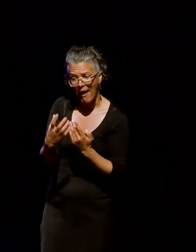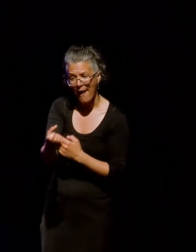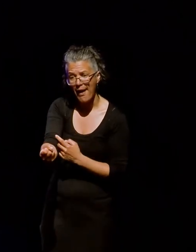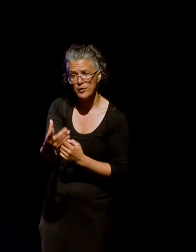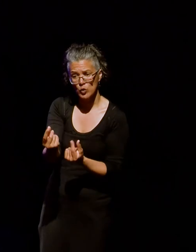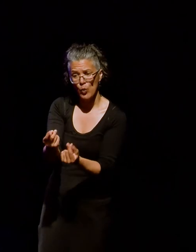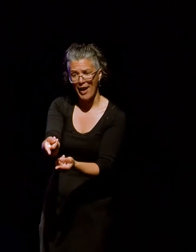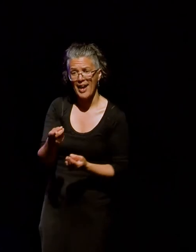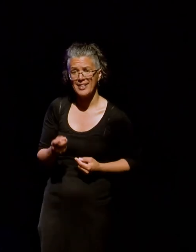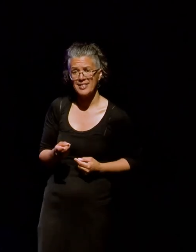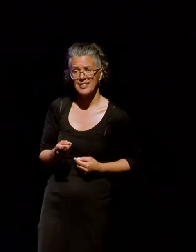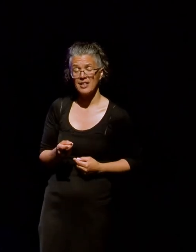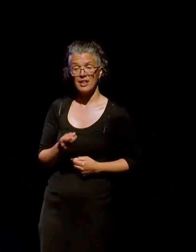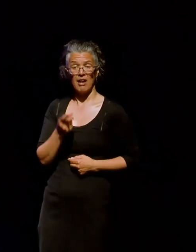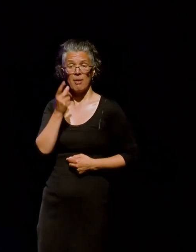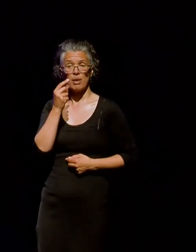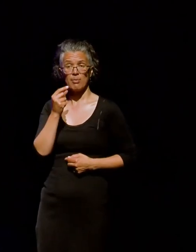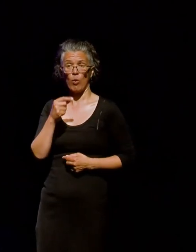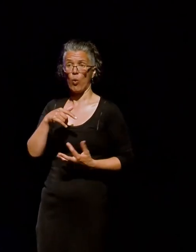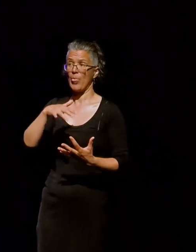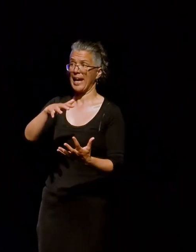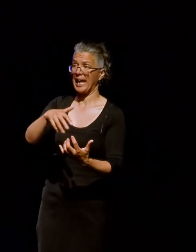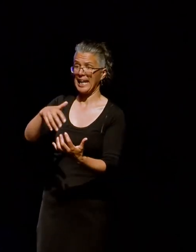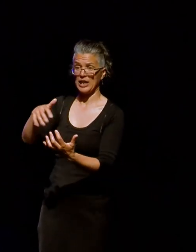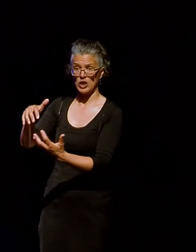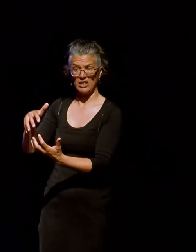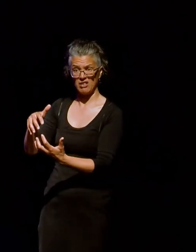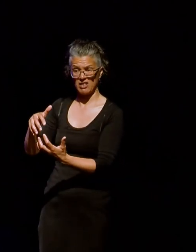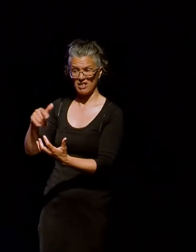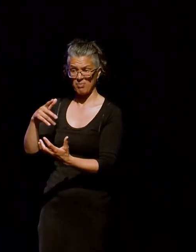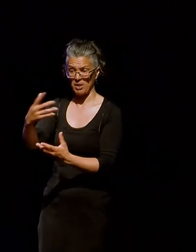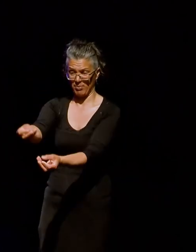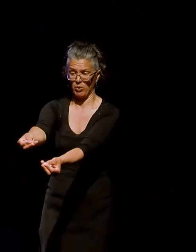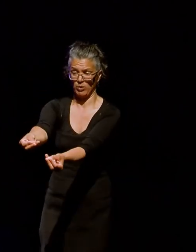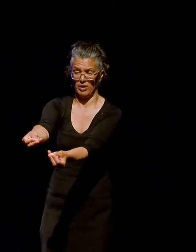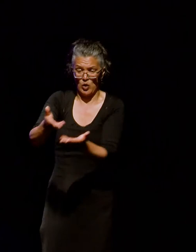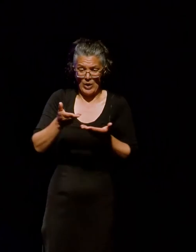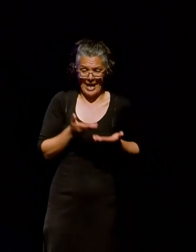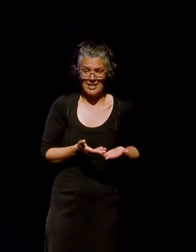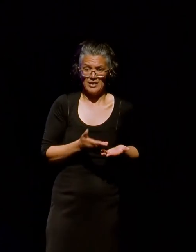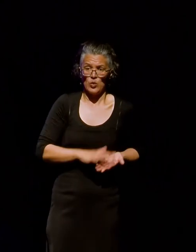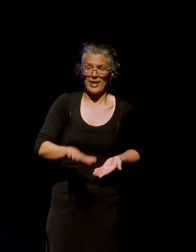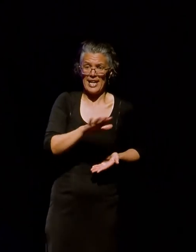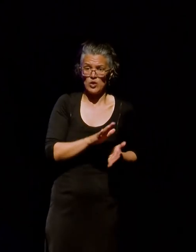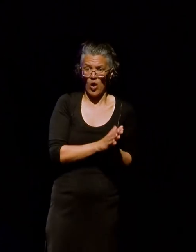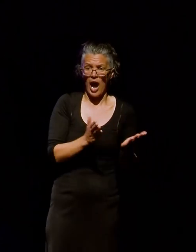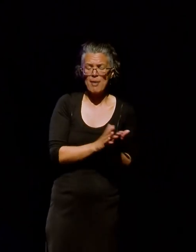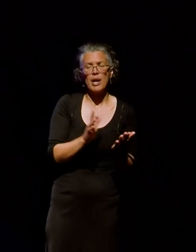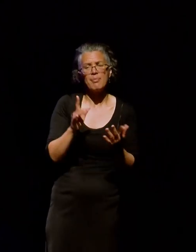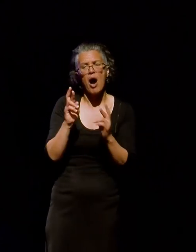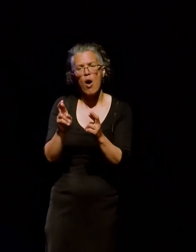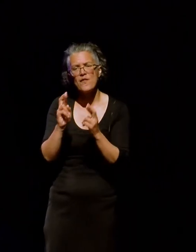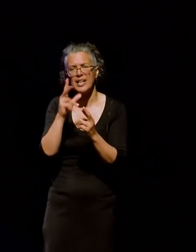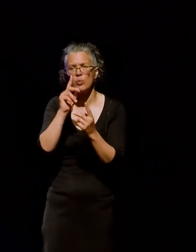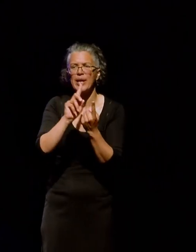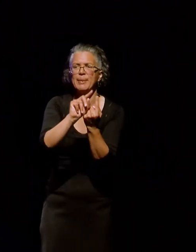and whether or not the end result was the collections ended up with the National Library, at least people were getting a bit more information. Hopefully we